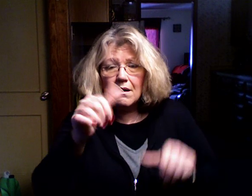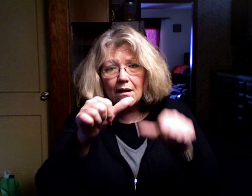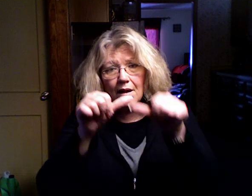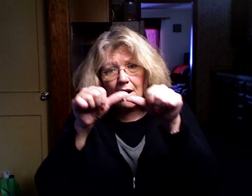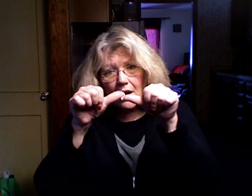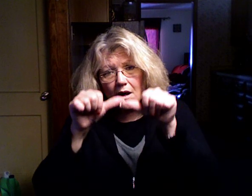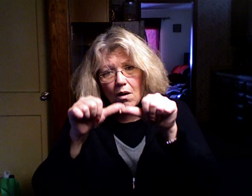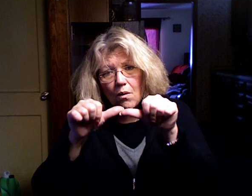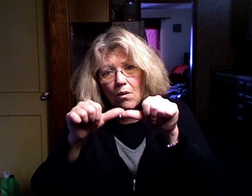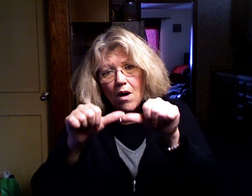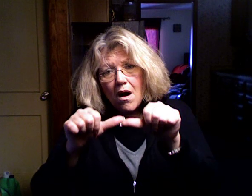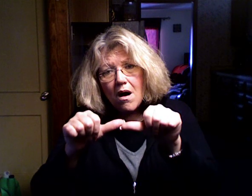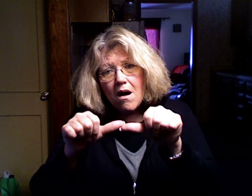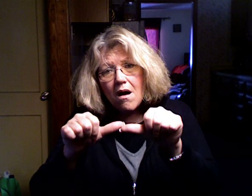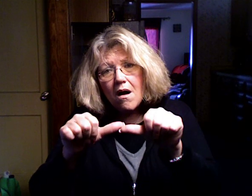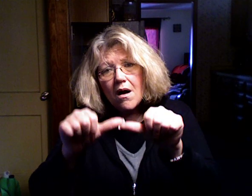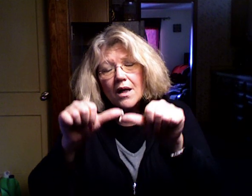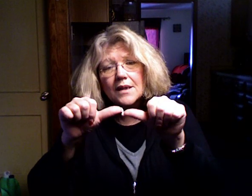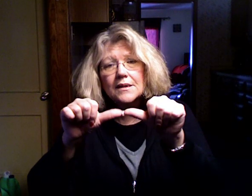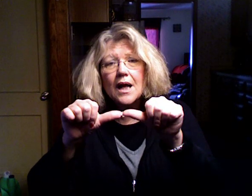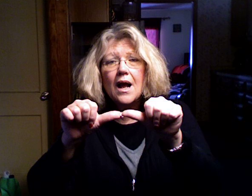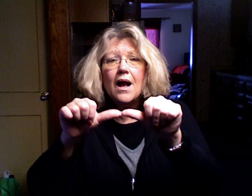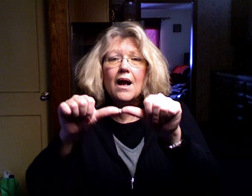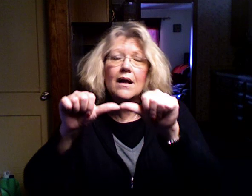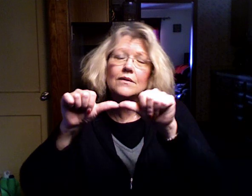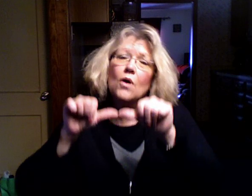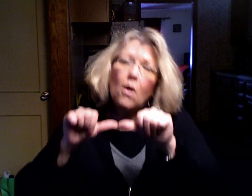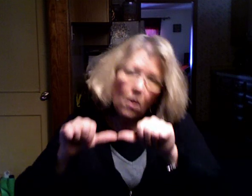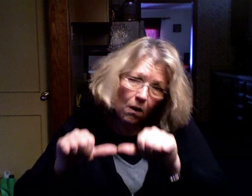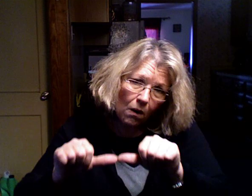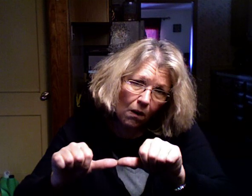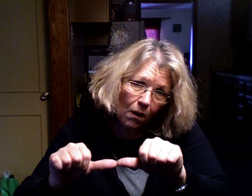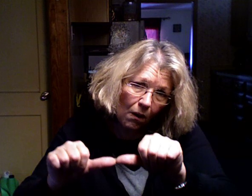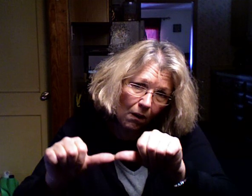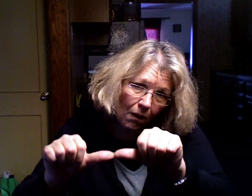go on and on